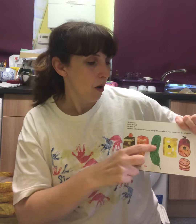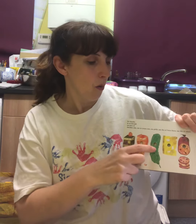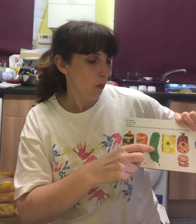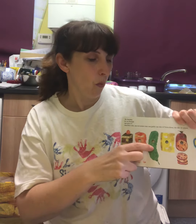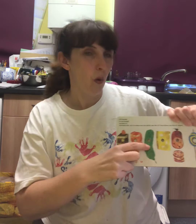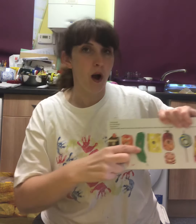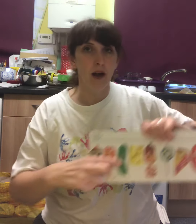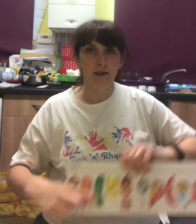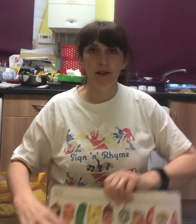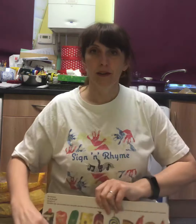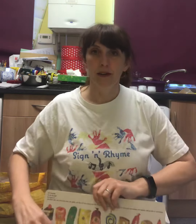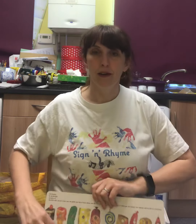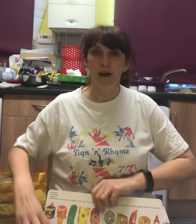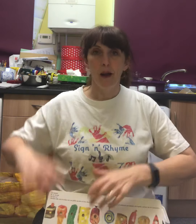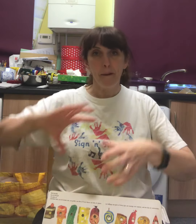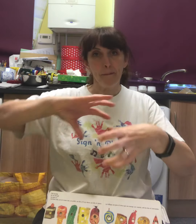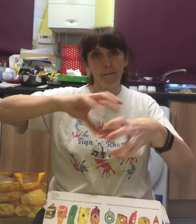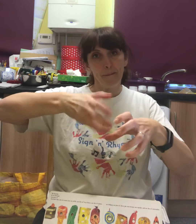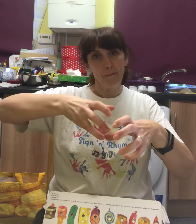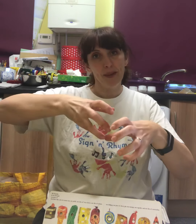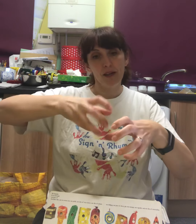One pickle.